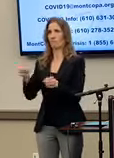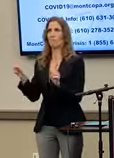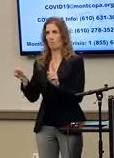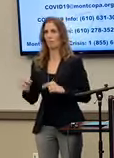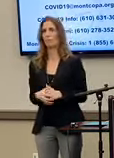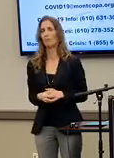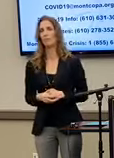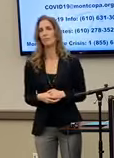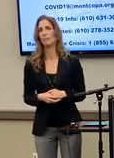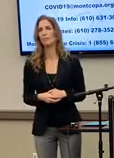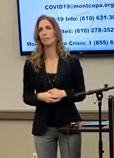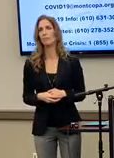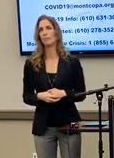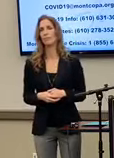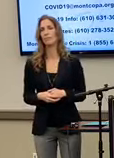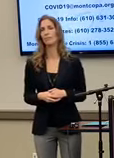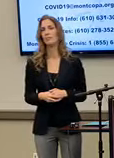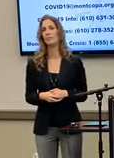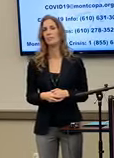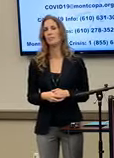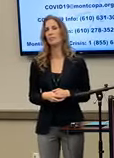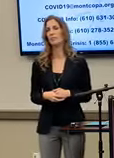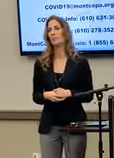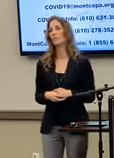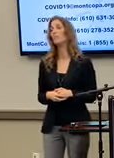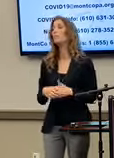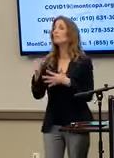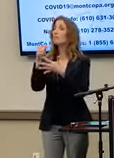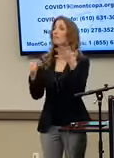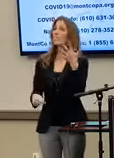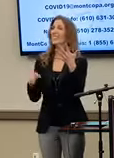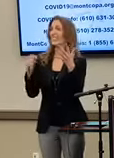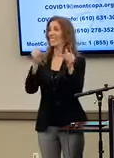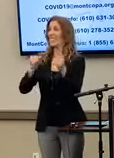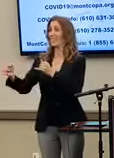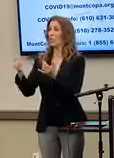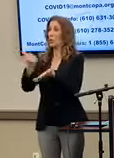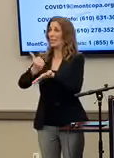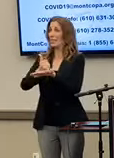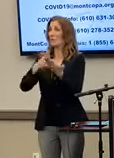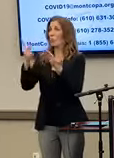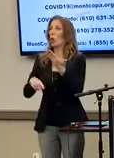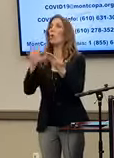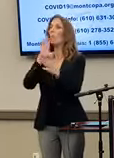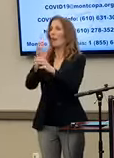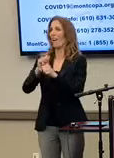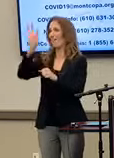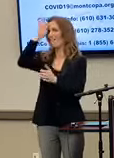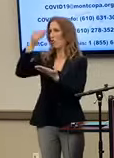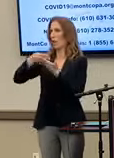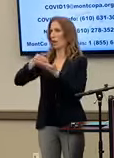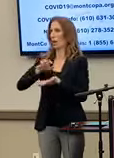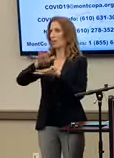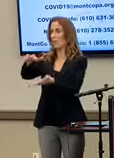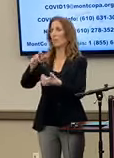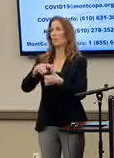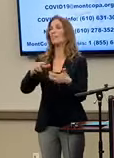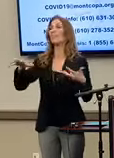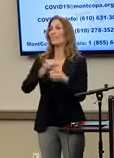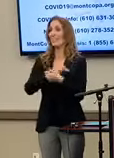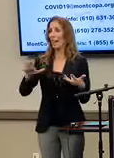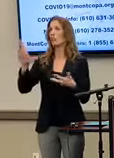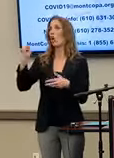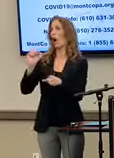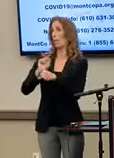The following individual assistance programs will receive federal funding. Disaster unemployment